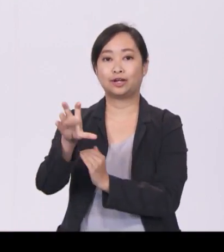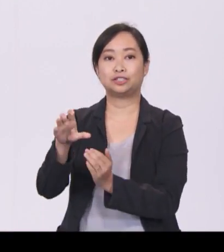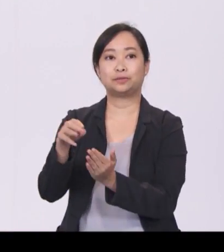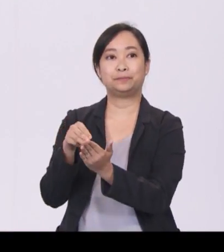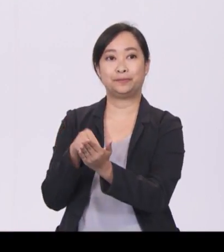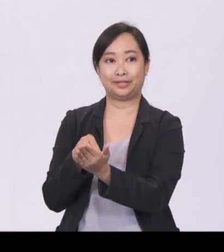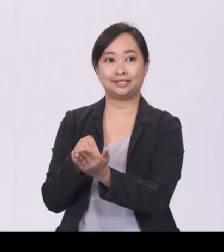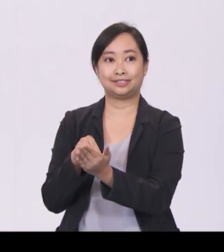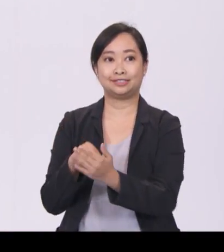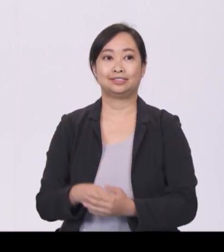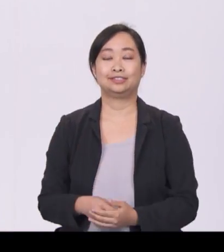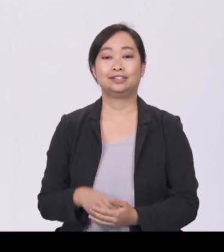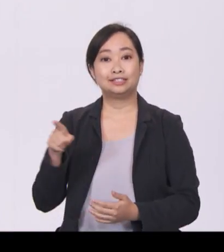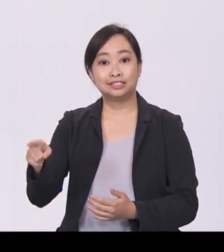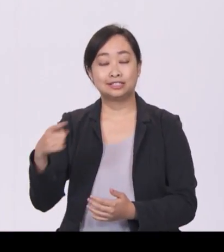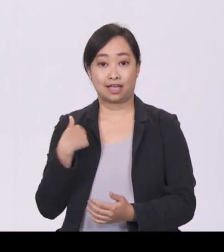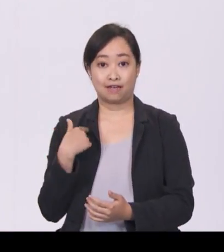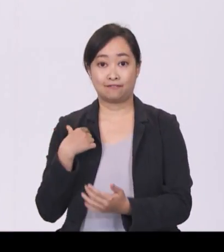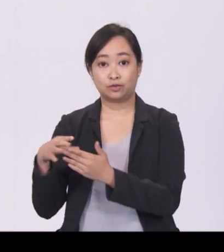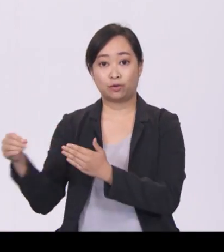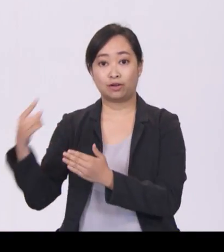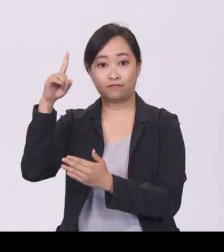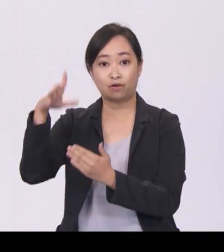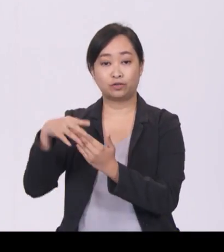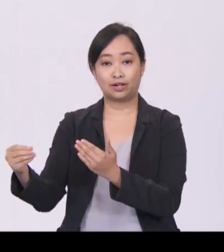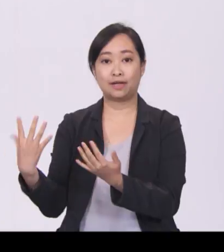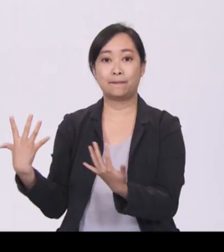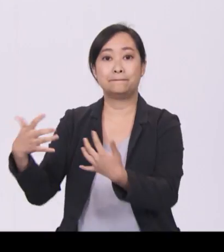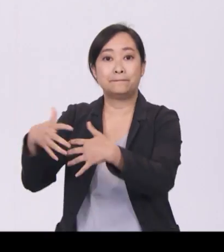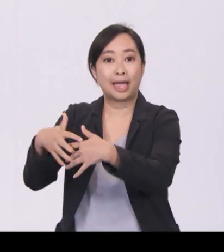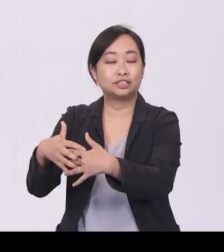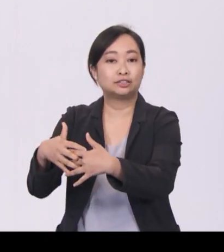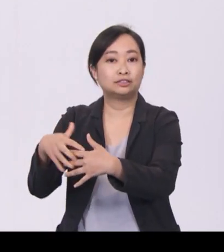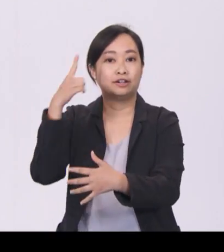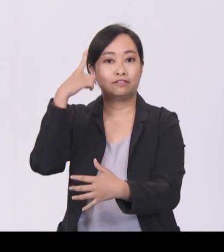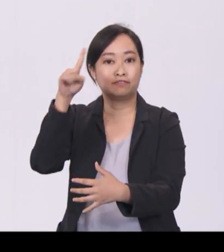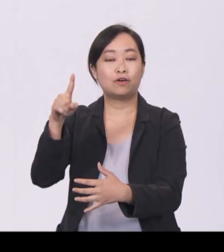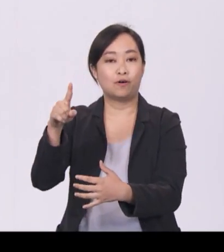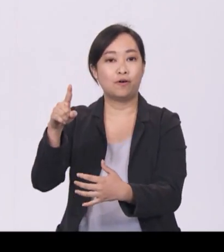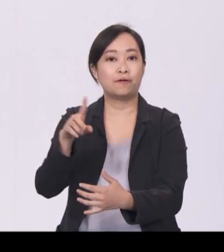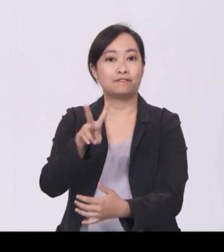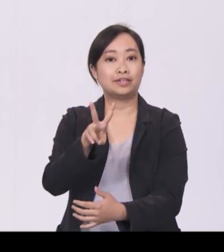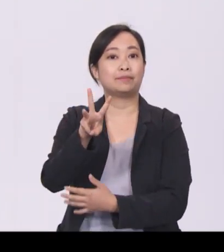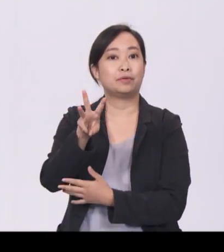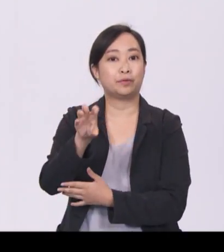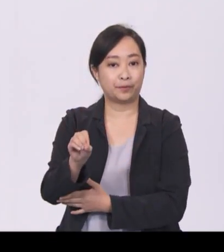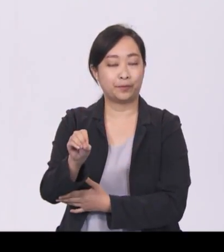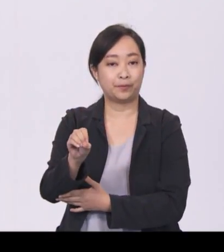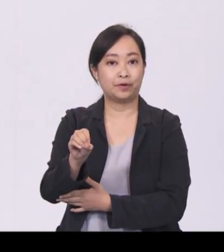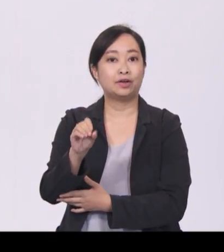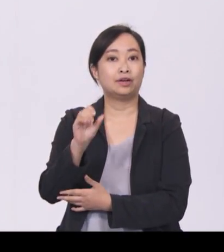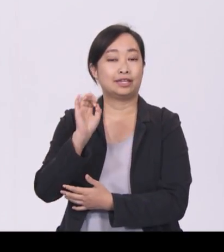provides dollar-for-dollar matching for donations to eligible VWOs providing long-term care services.